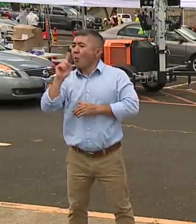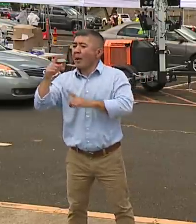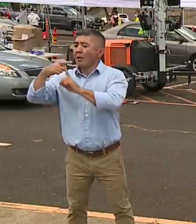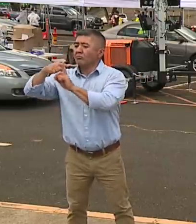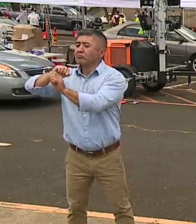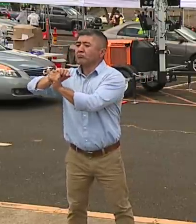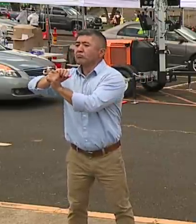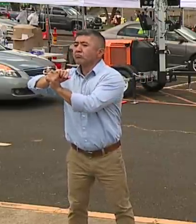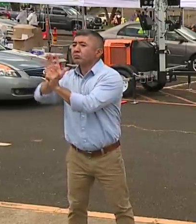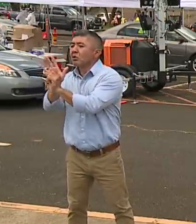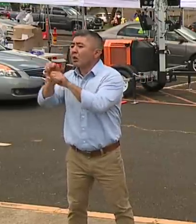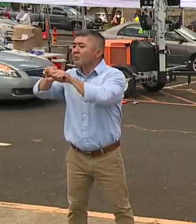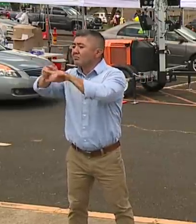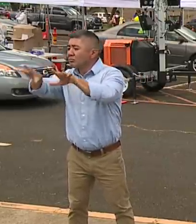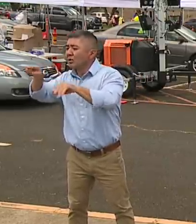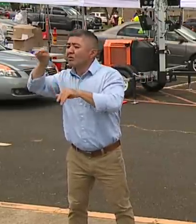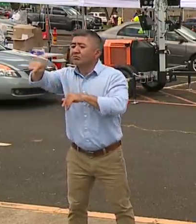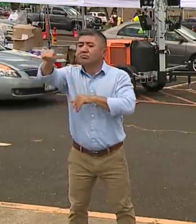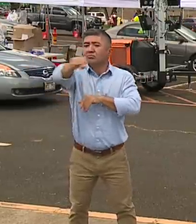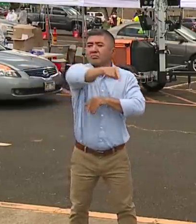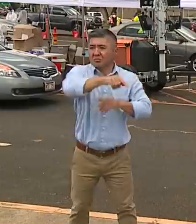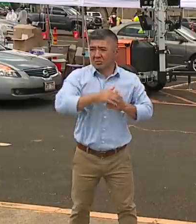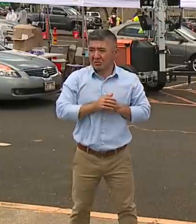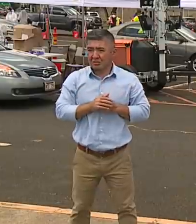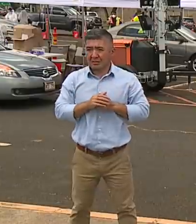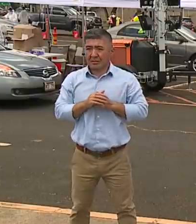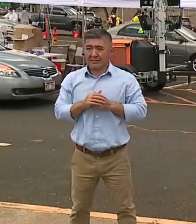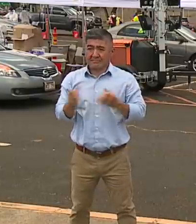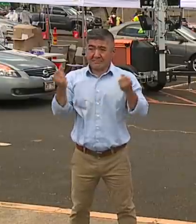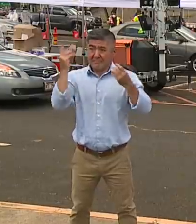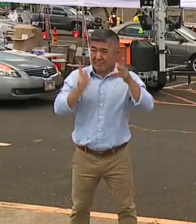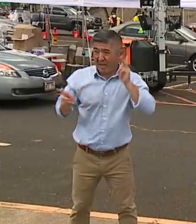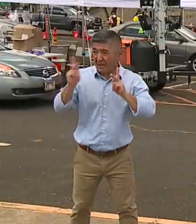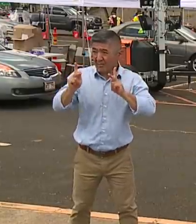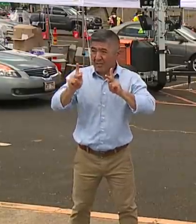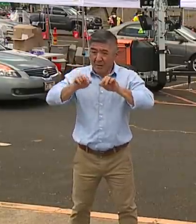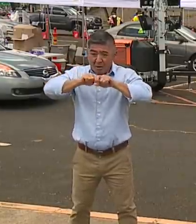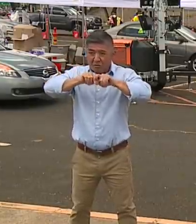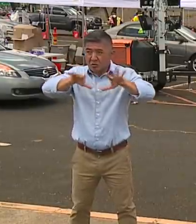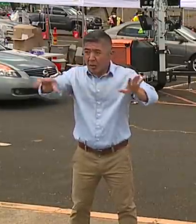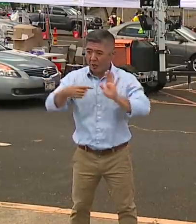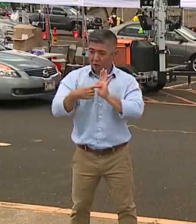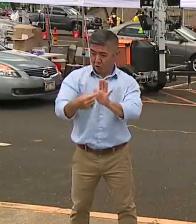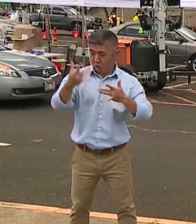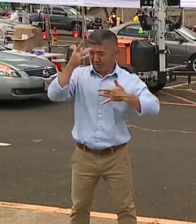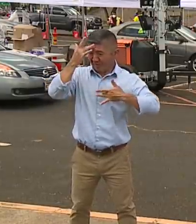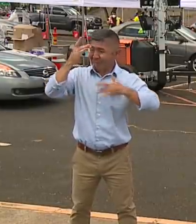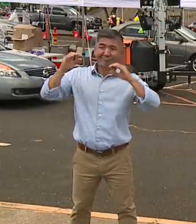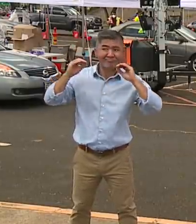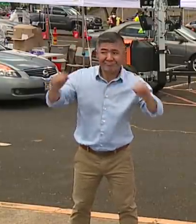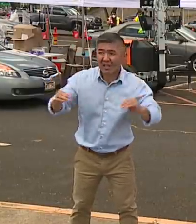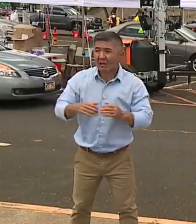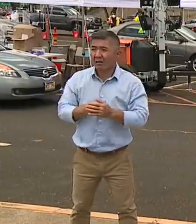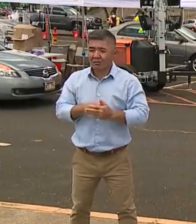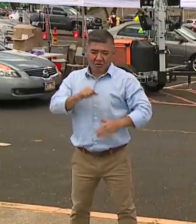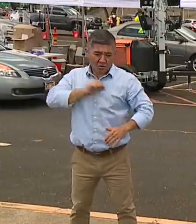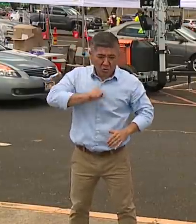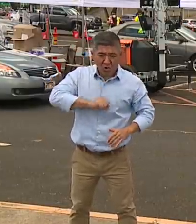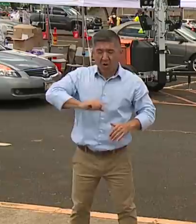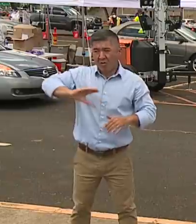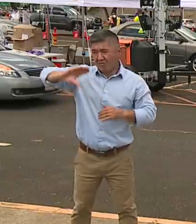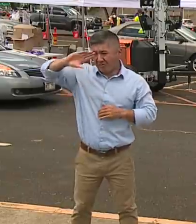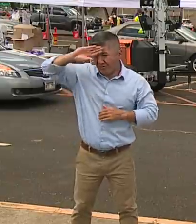are occurring because we know a lot of people are spreading this virus without symptoms, without having a cough, a fever,